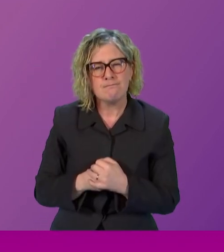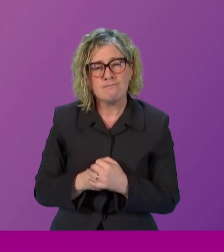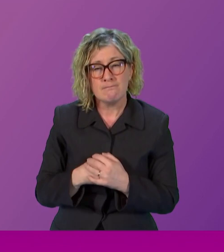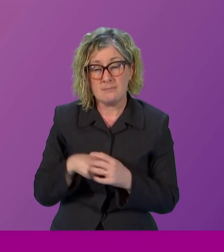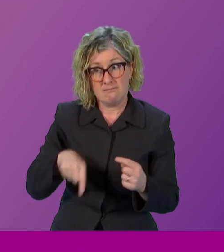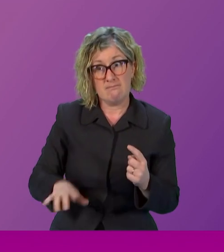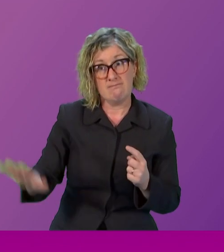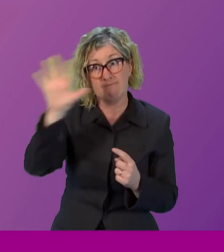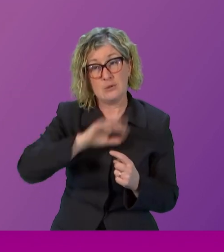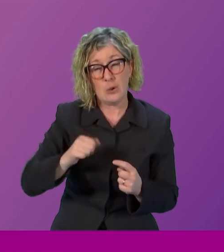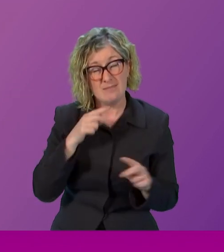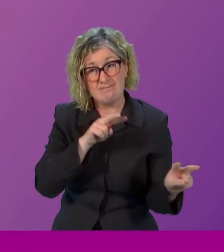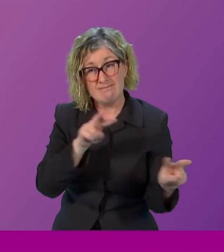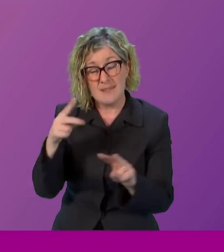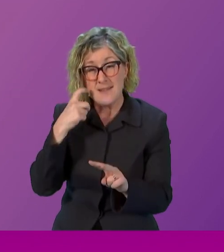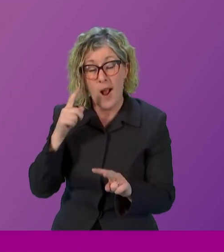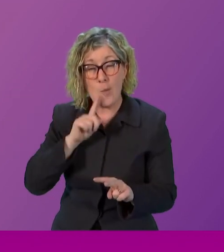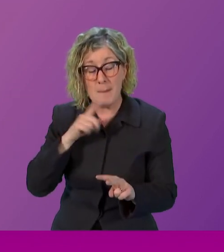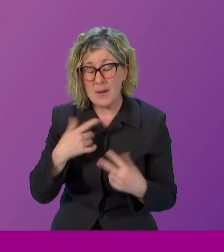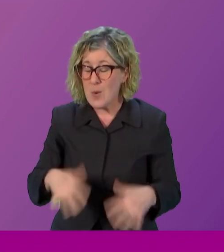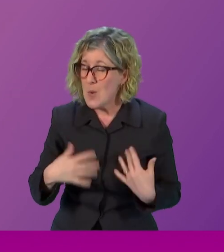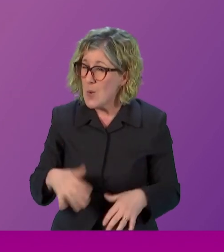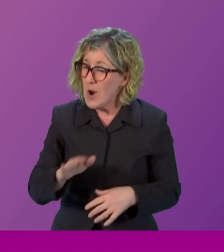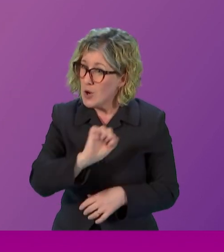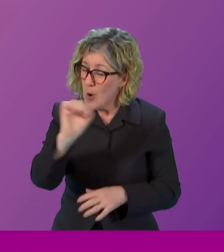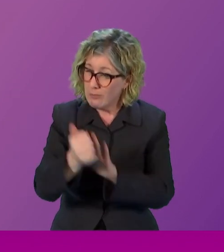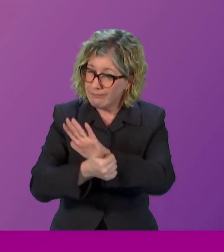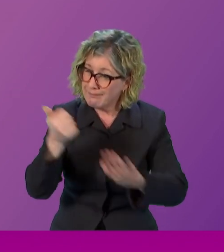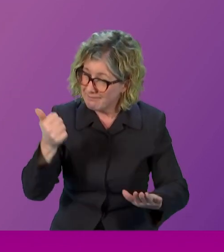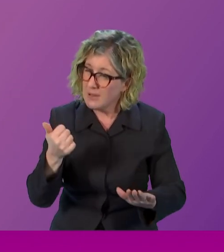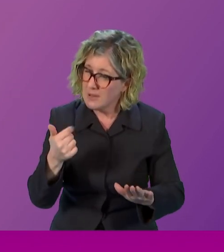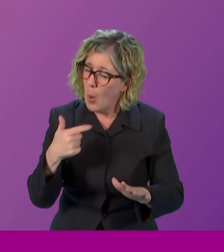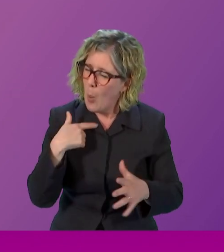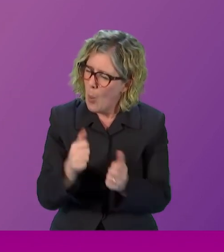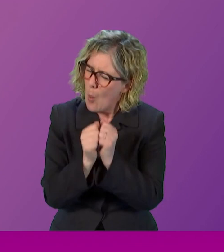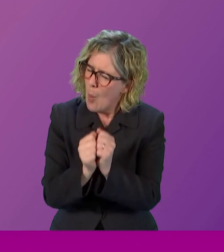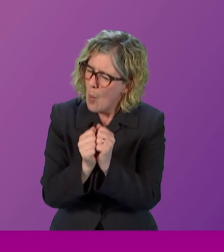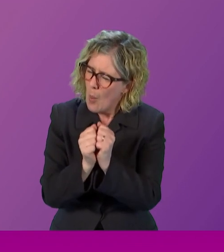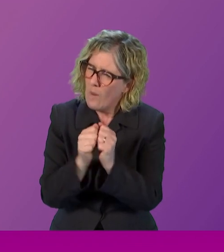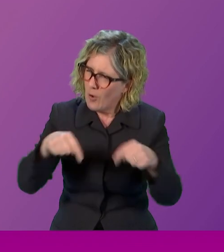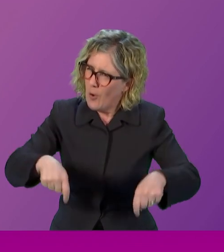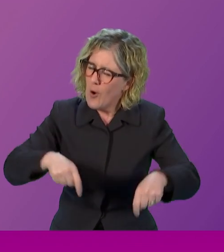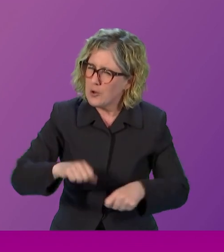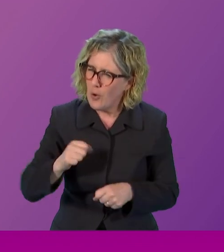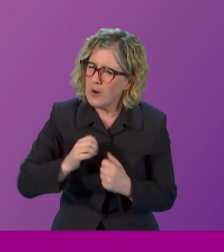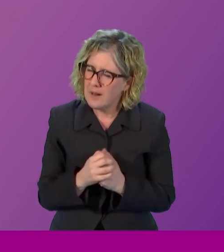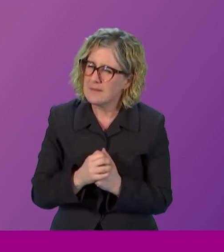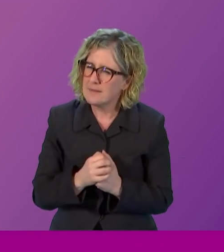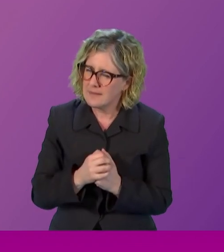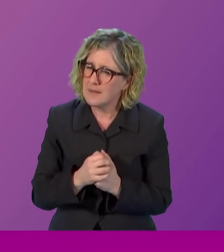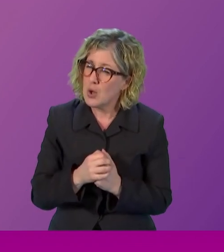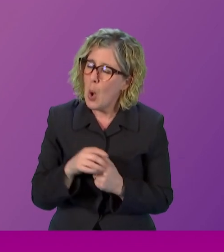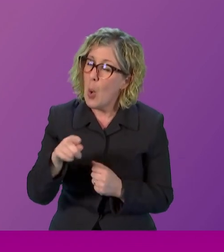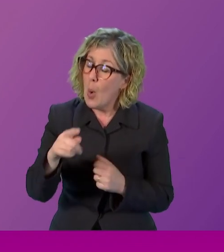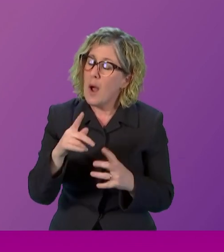country are perhaps the biggest asset we have as a country so take confidence in the progress that has